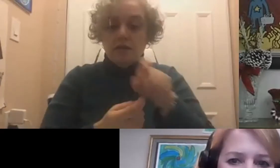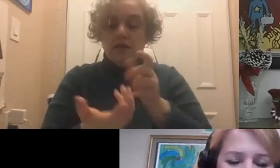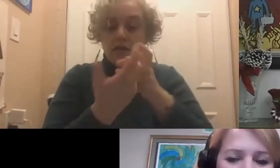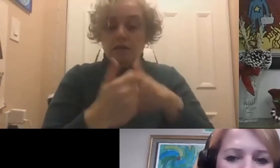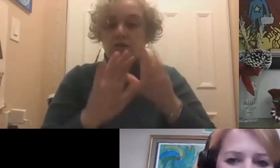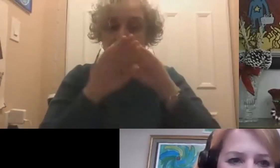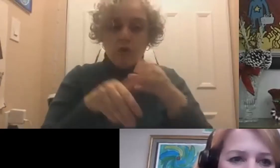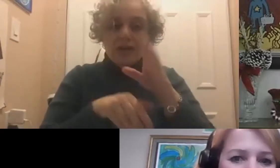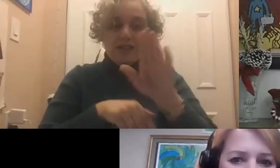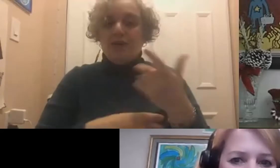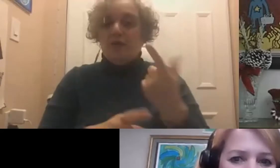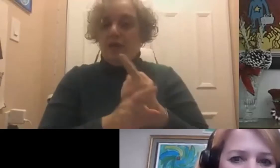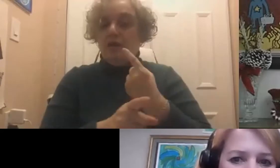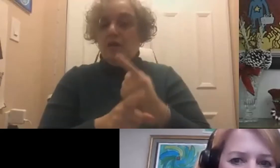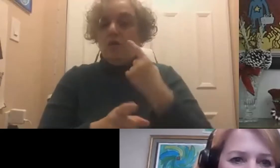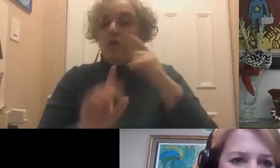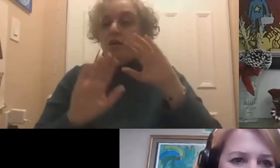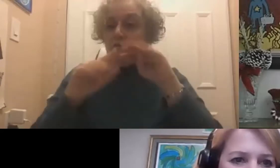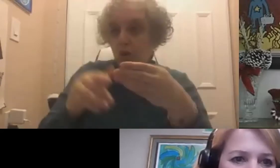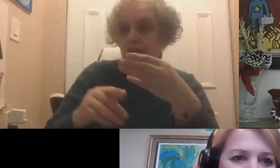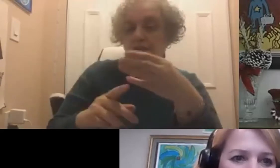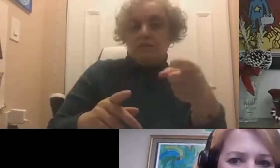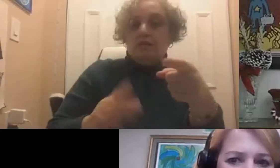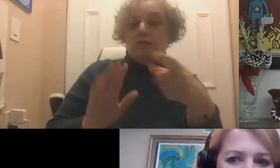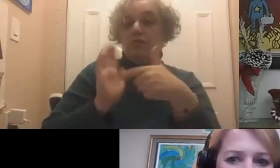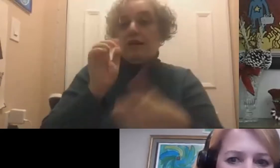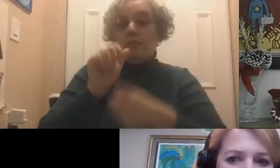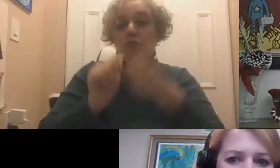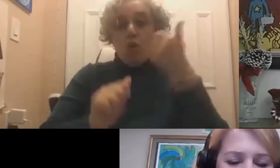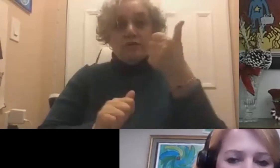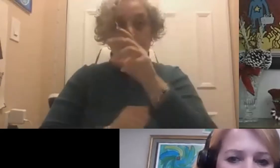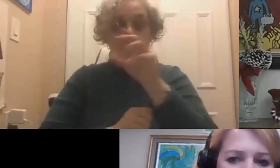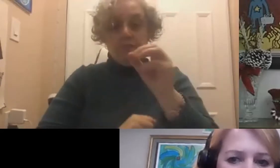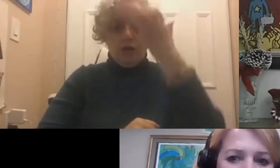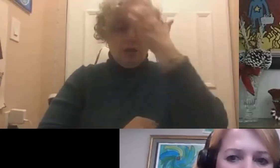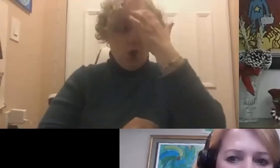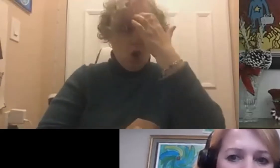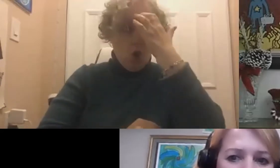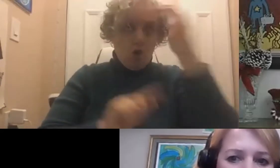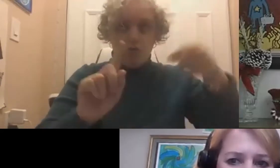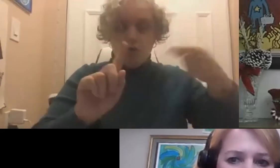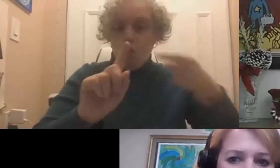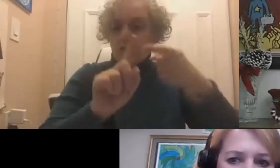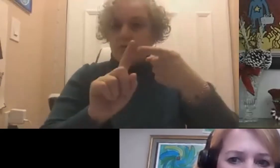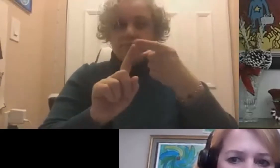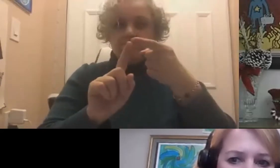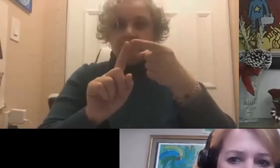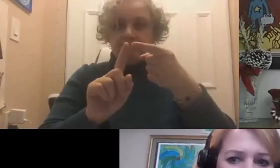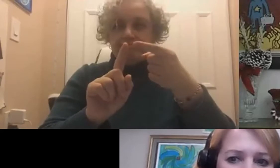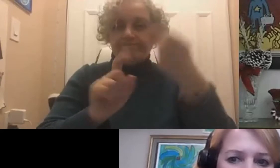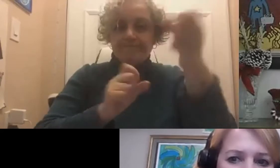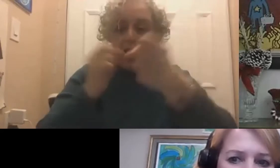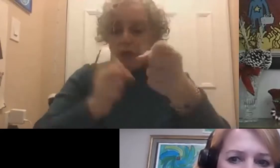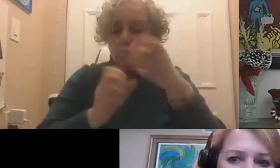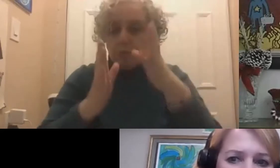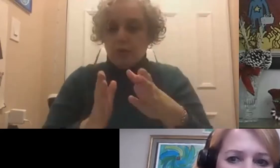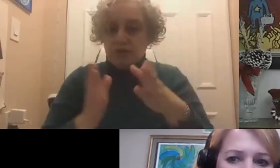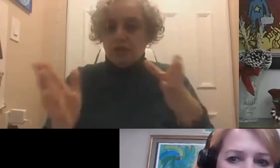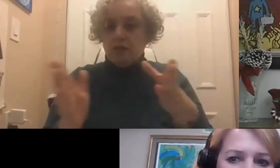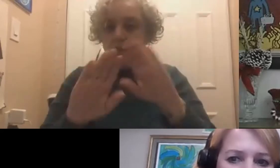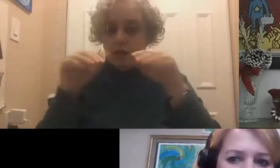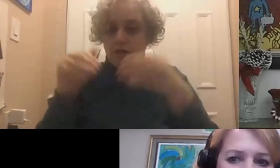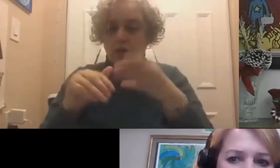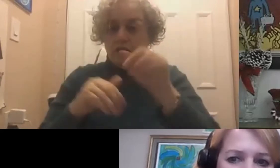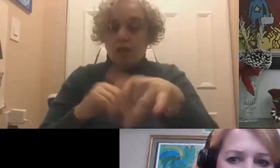which is where most companies today are heading anyway. Right? I had